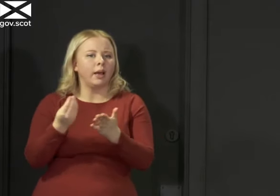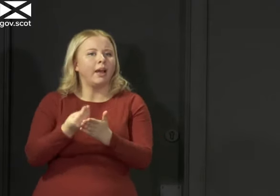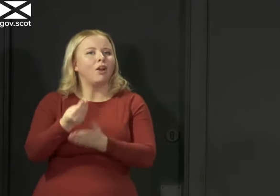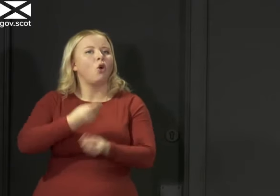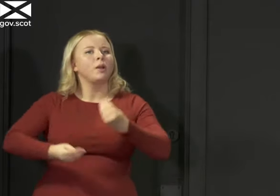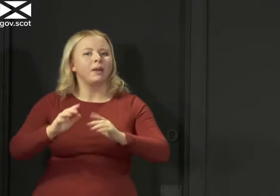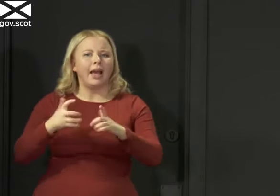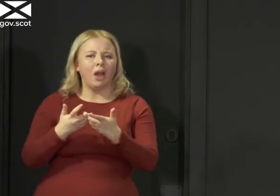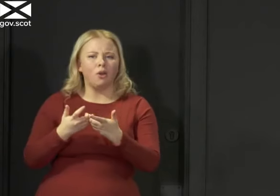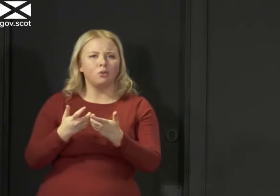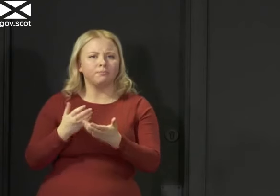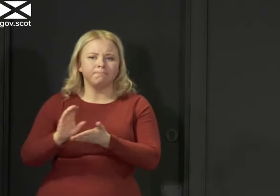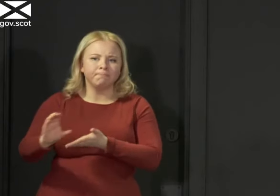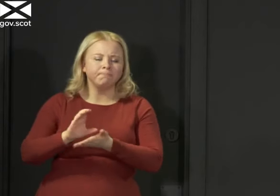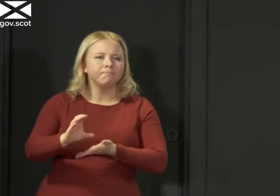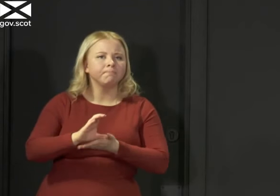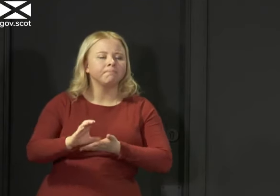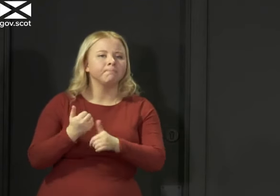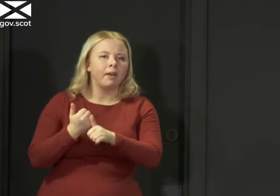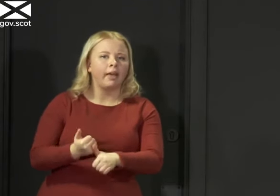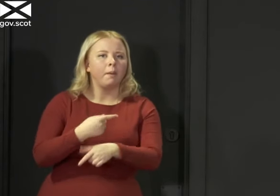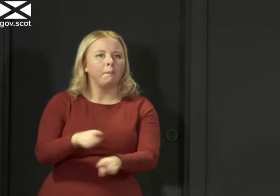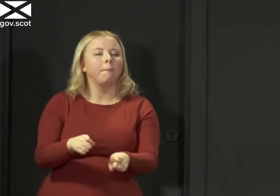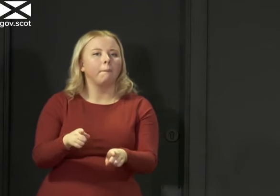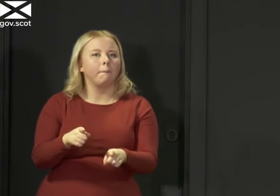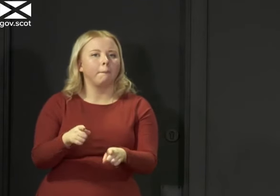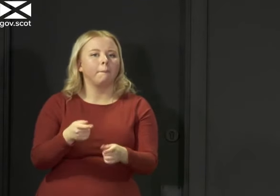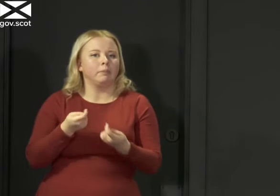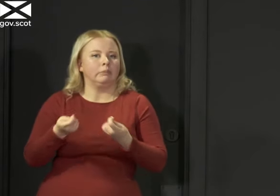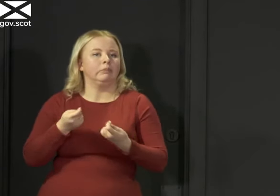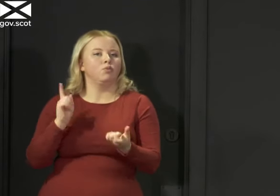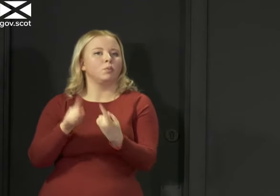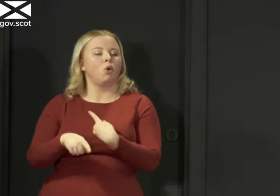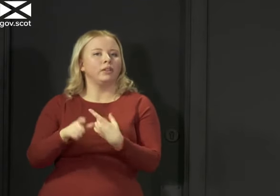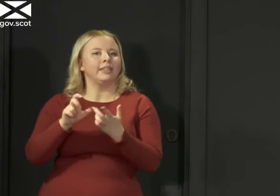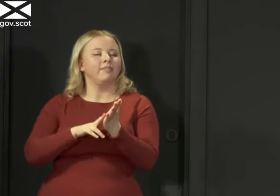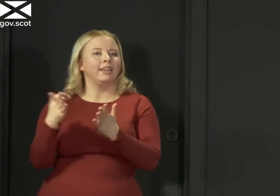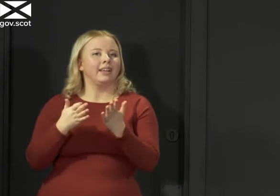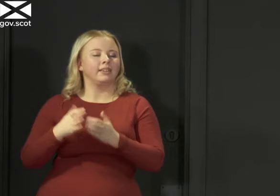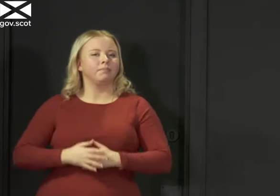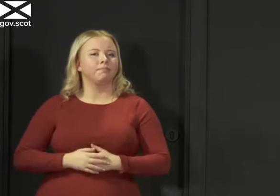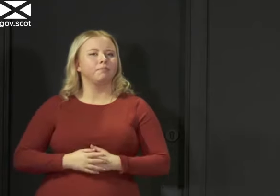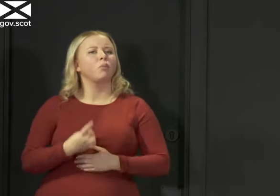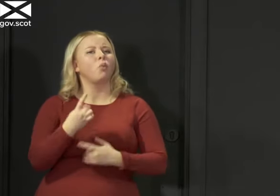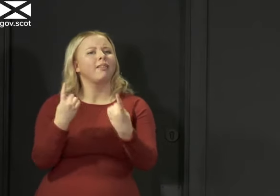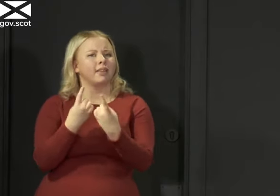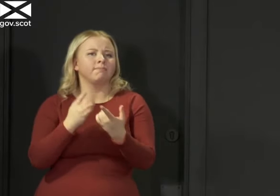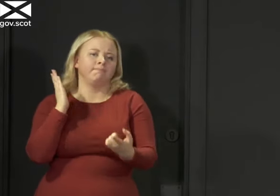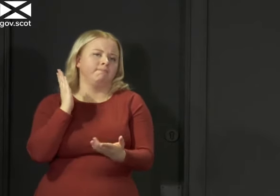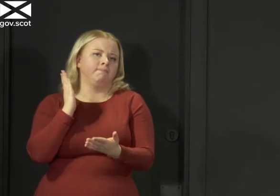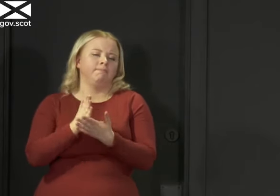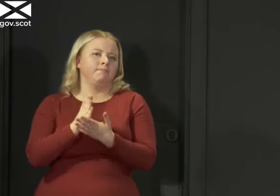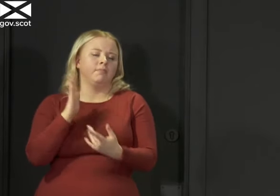dealing with and responding to what this crisis means for us. One thing I think is absolutely